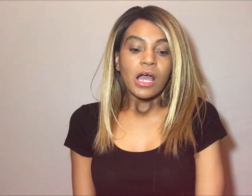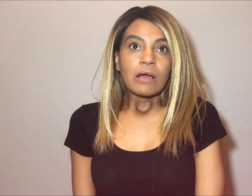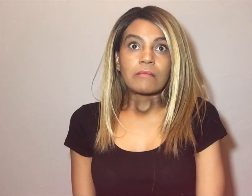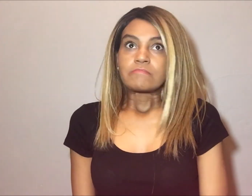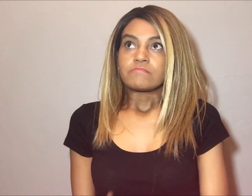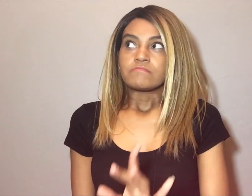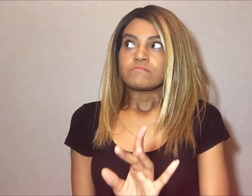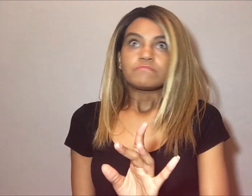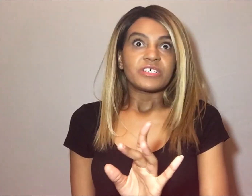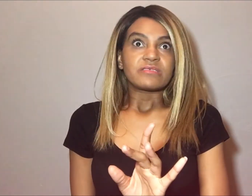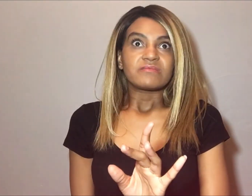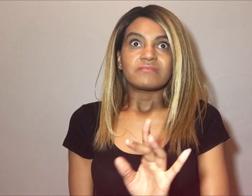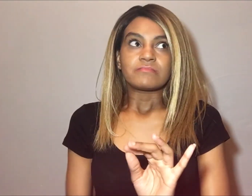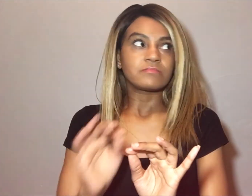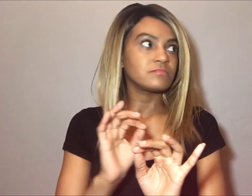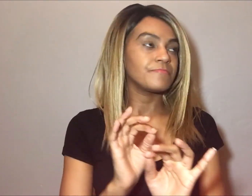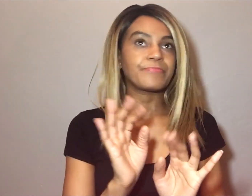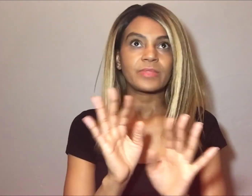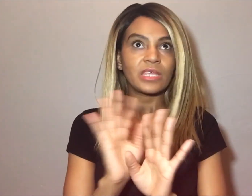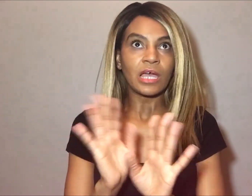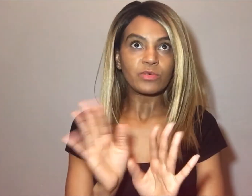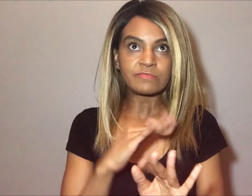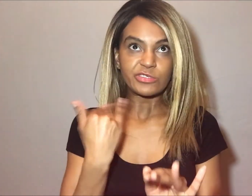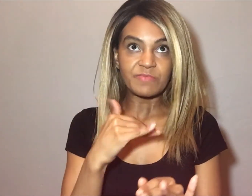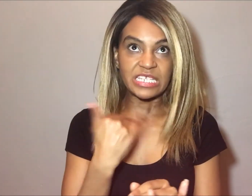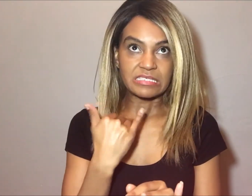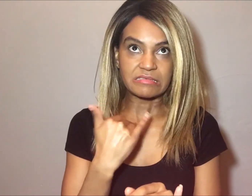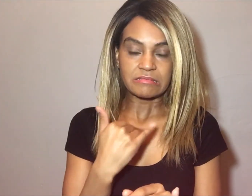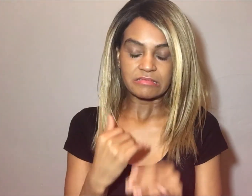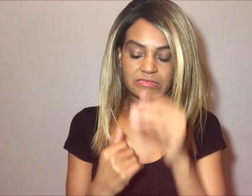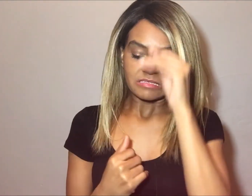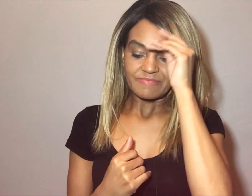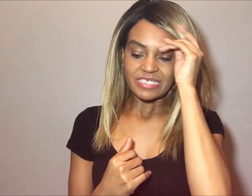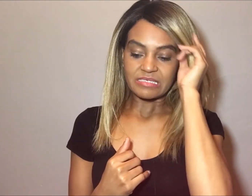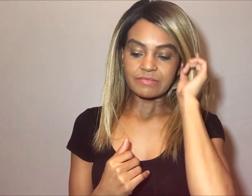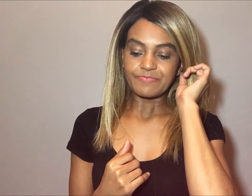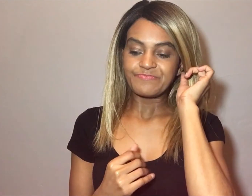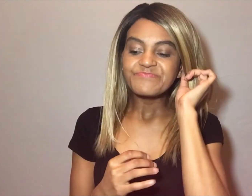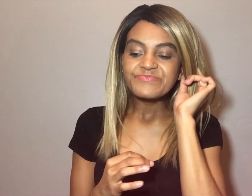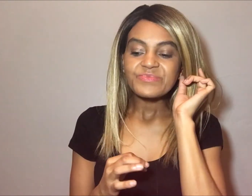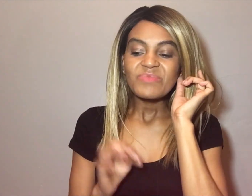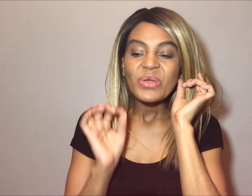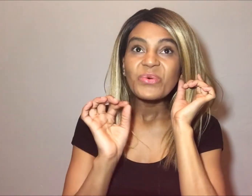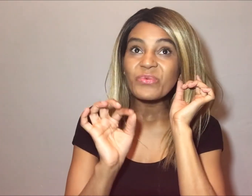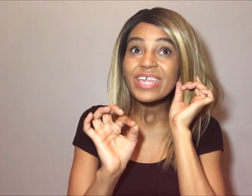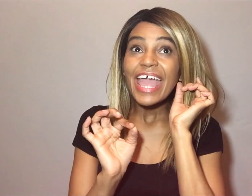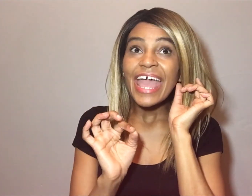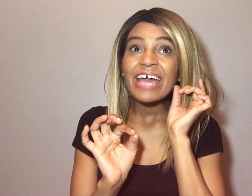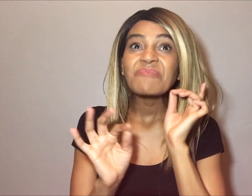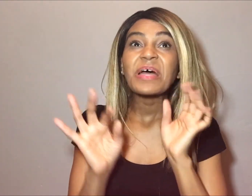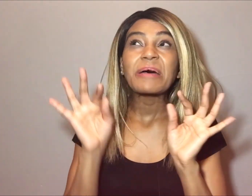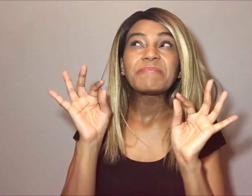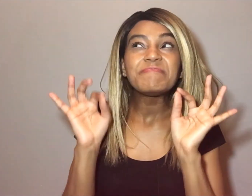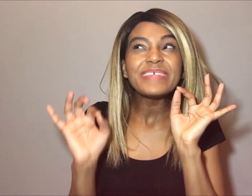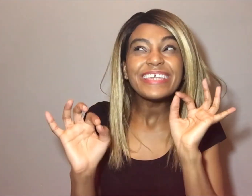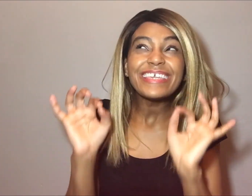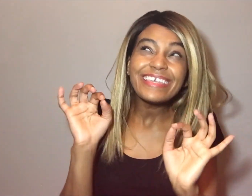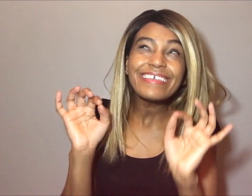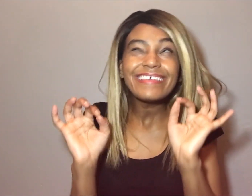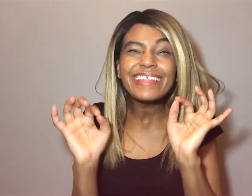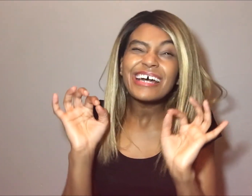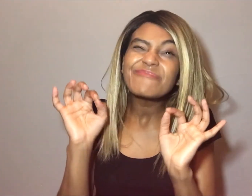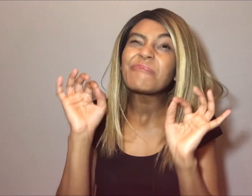but I wouldn't poop in it because we have a